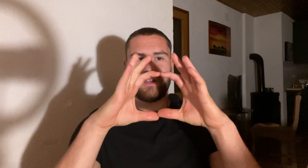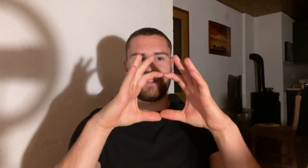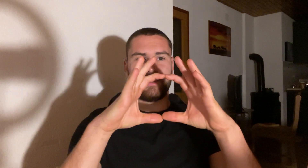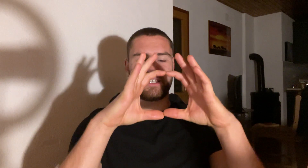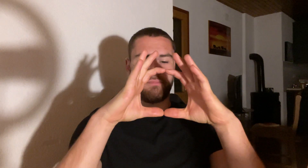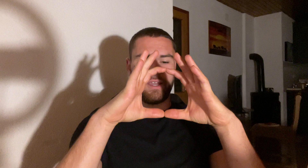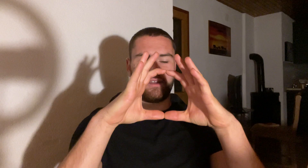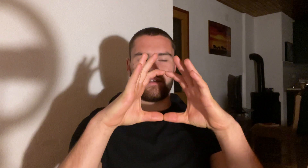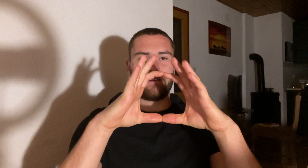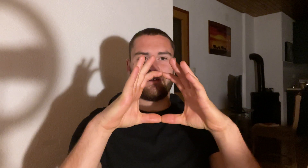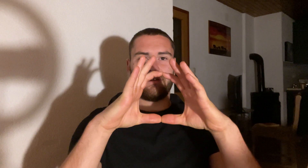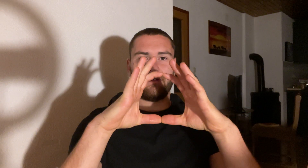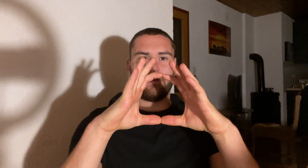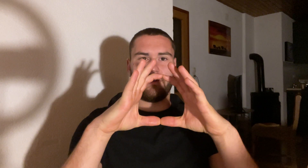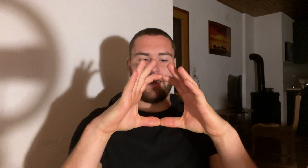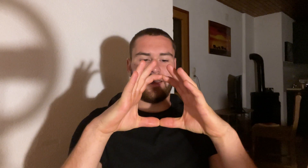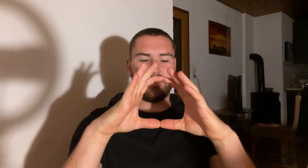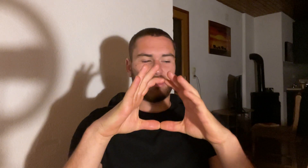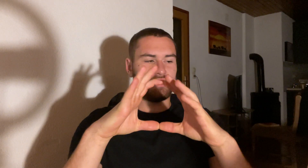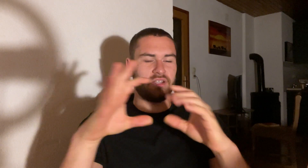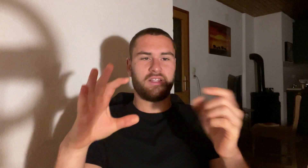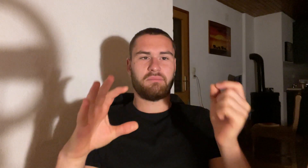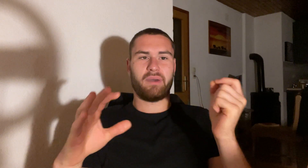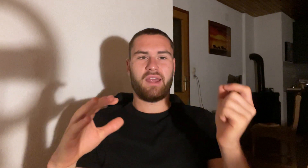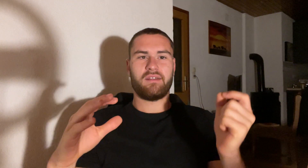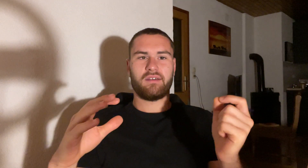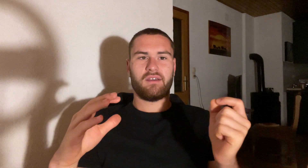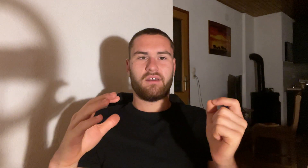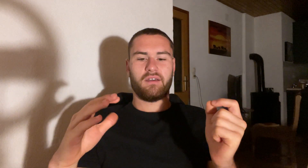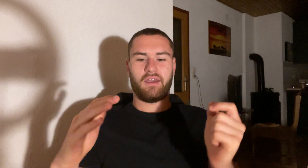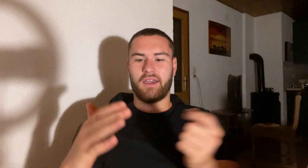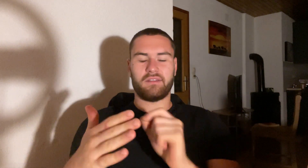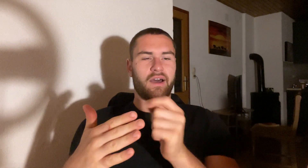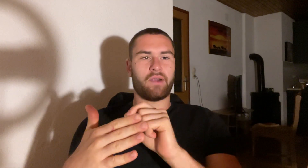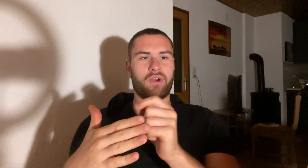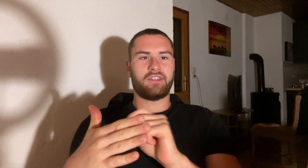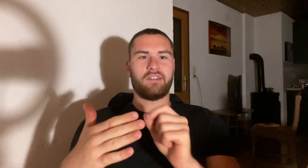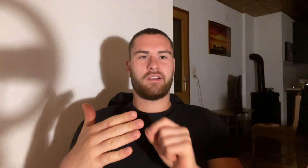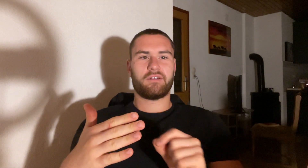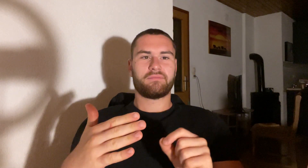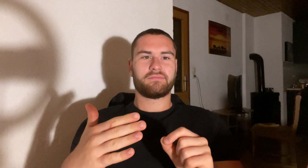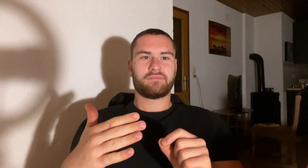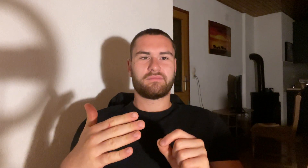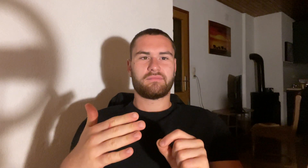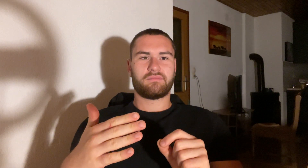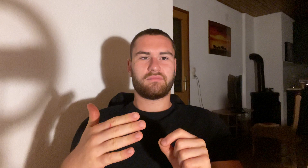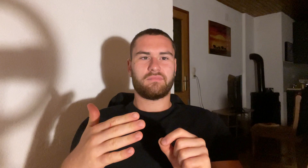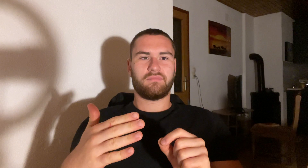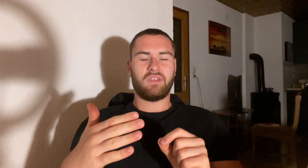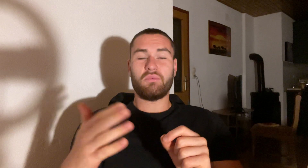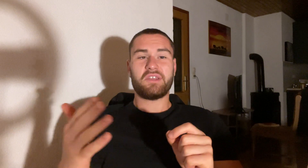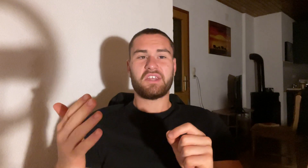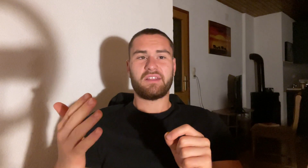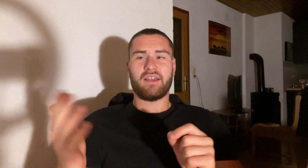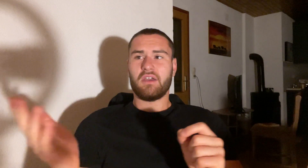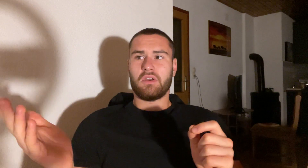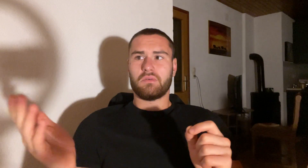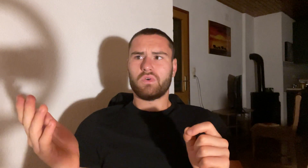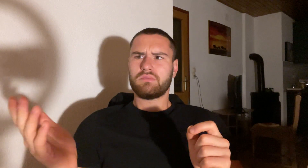this big, and just a little pen and I write it there. And you may say that, well,